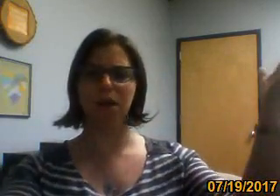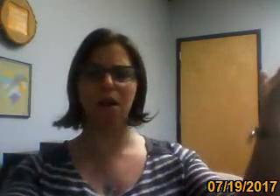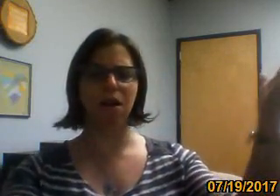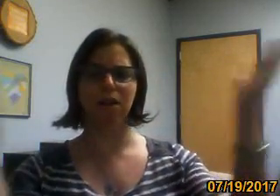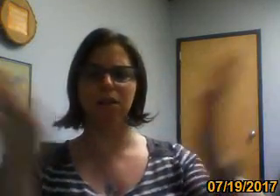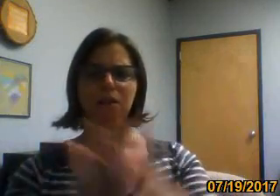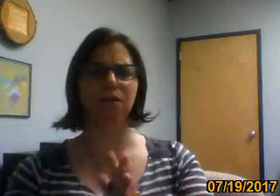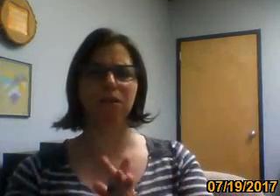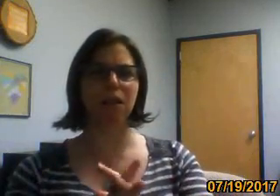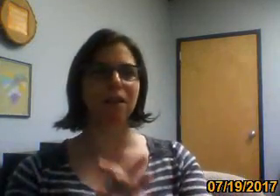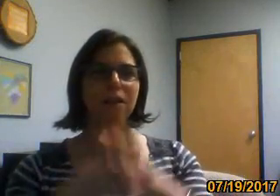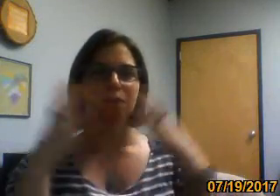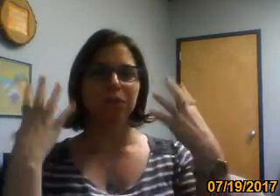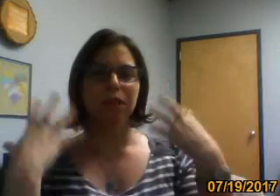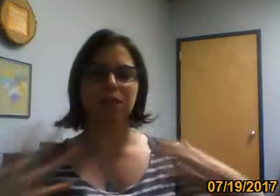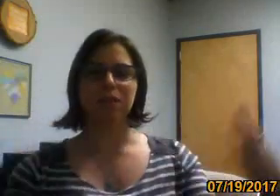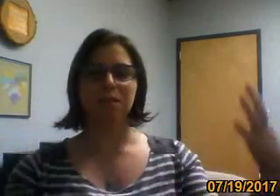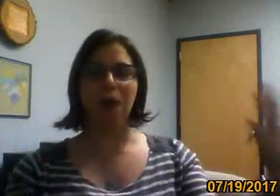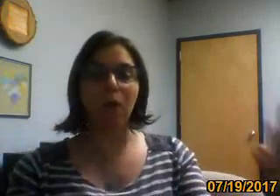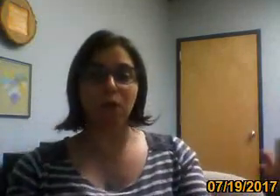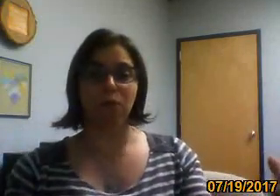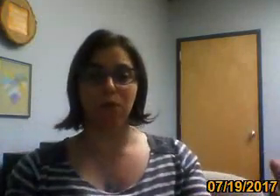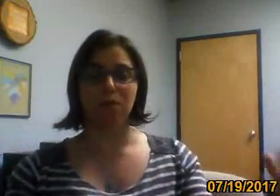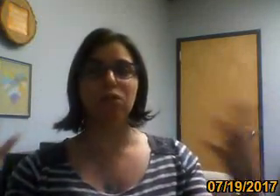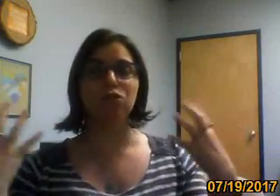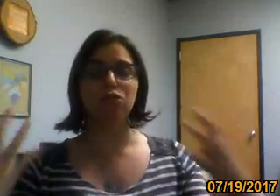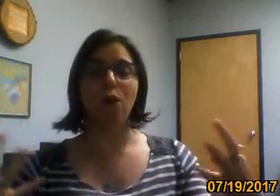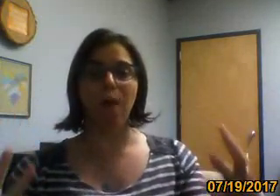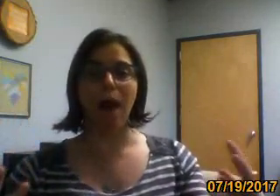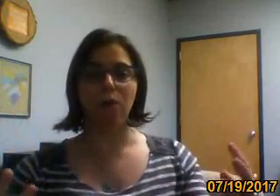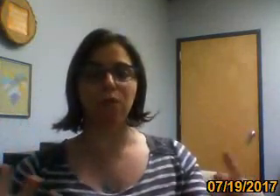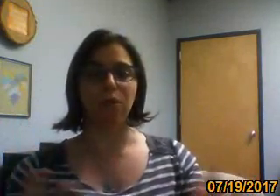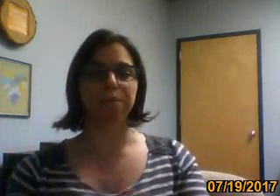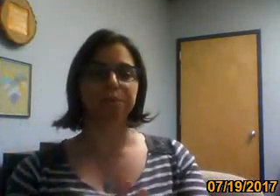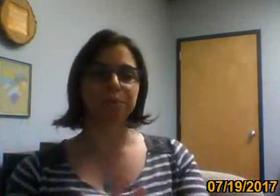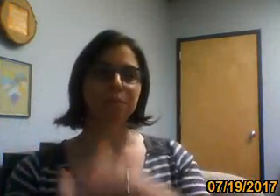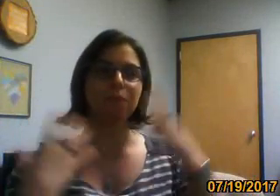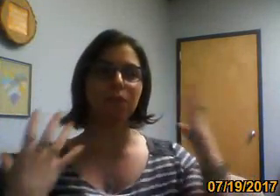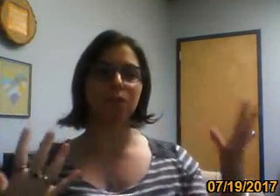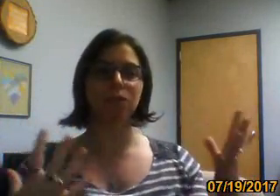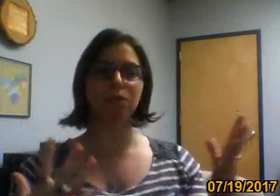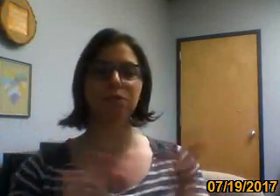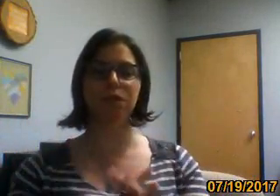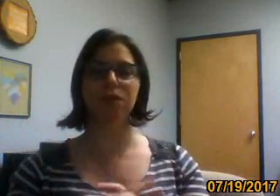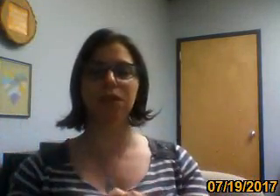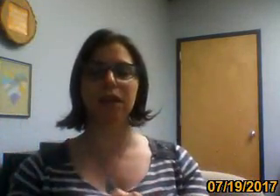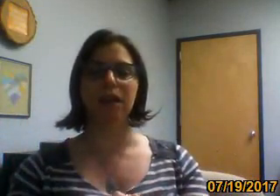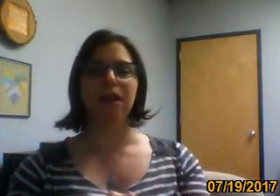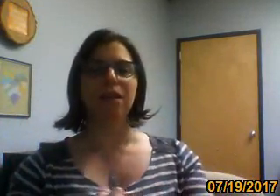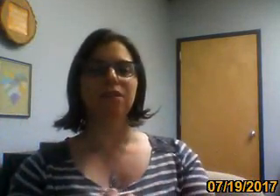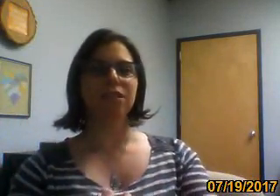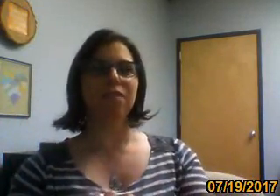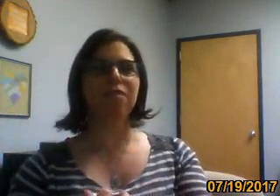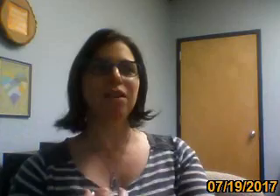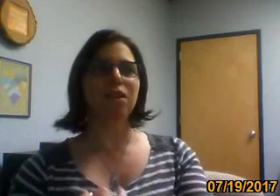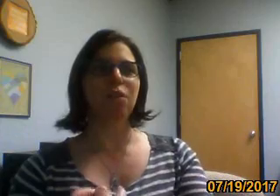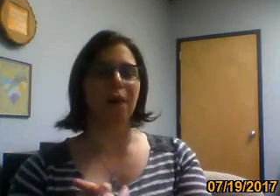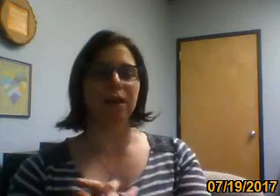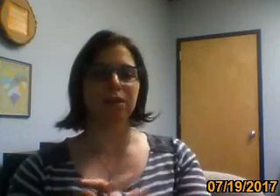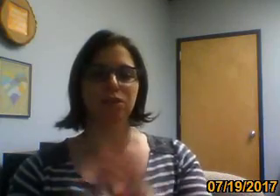here we are, you know, like it's powerful. It's so powerful. So, you know, like there's definitely ways